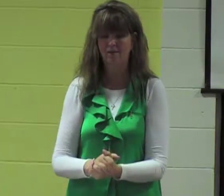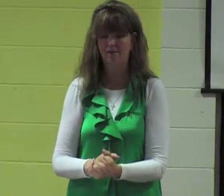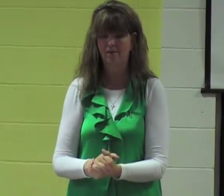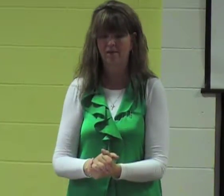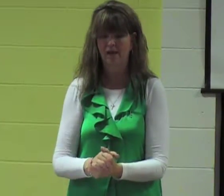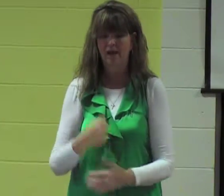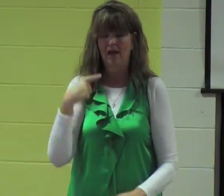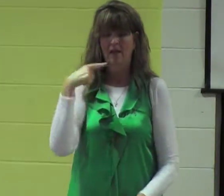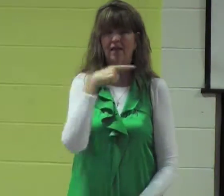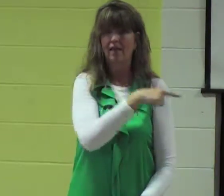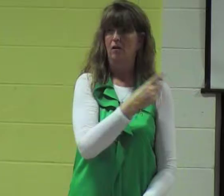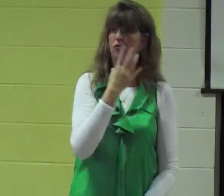before they would believe.